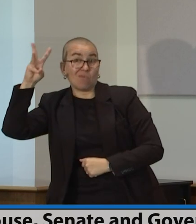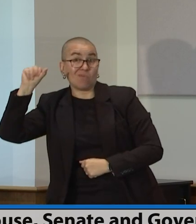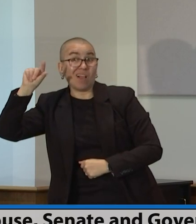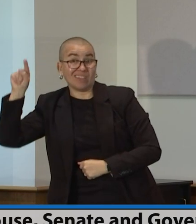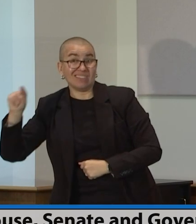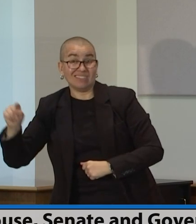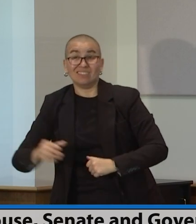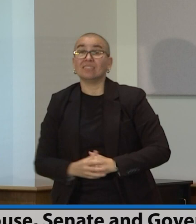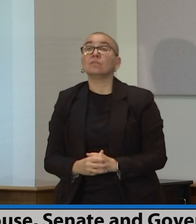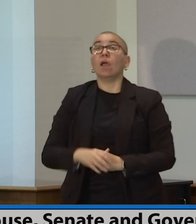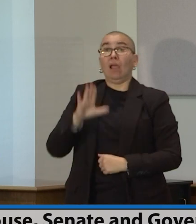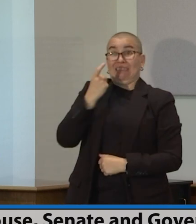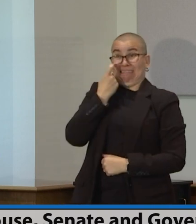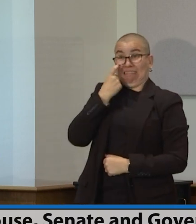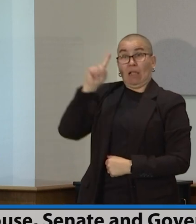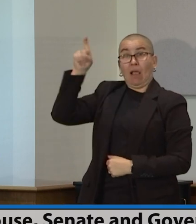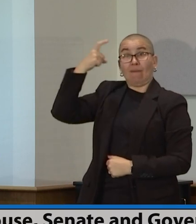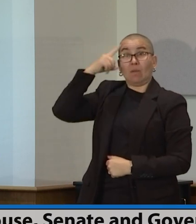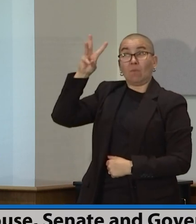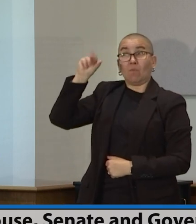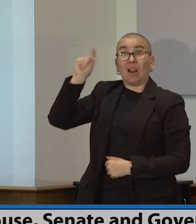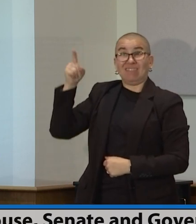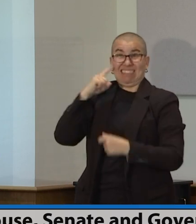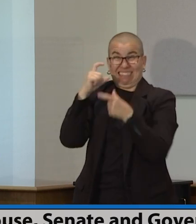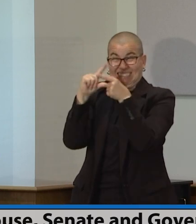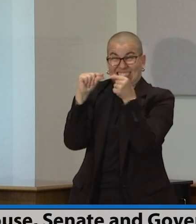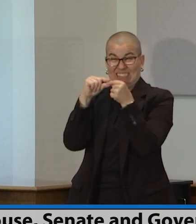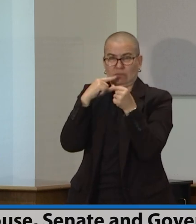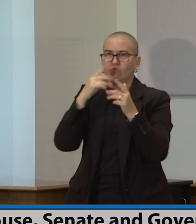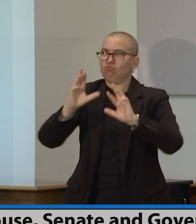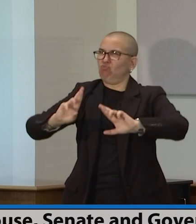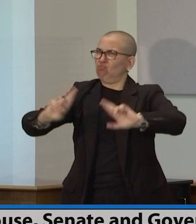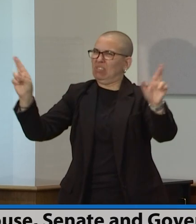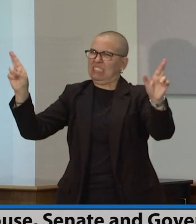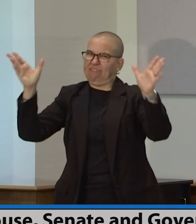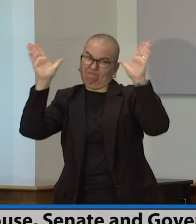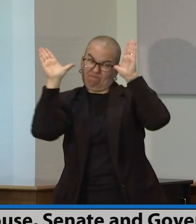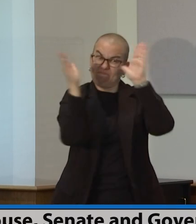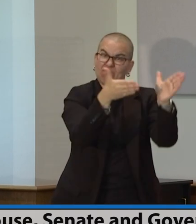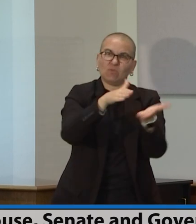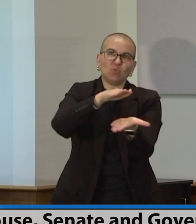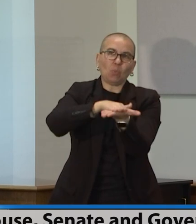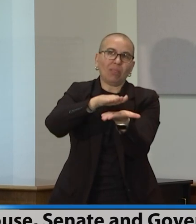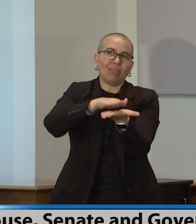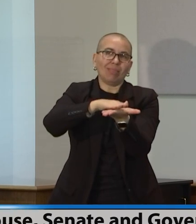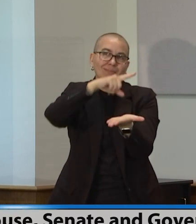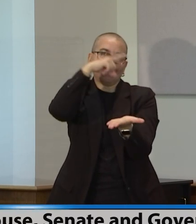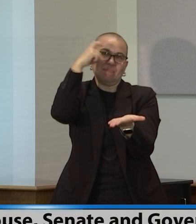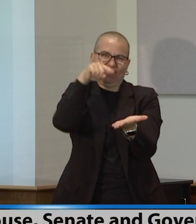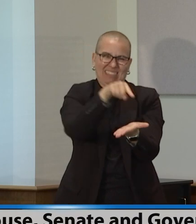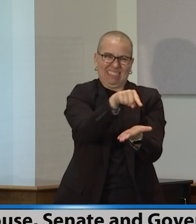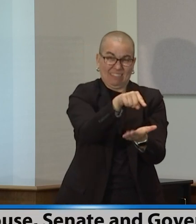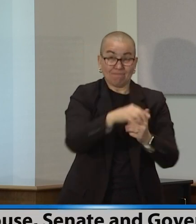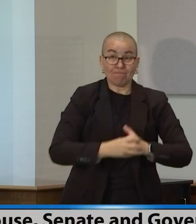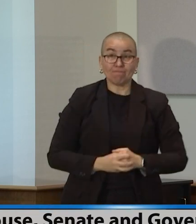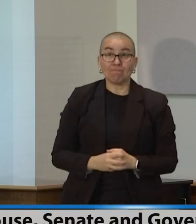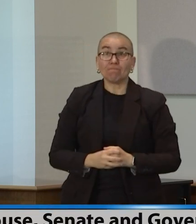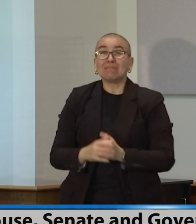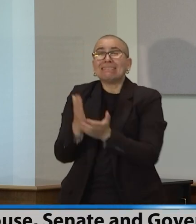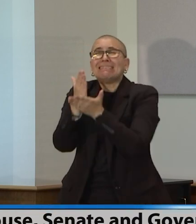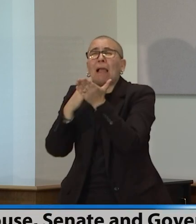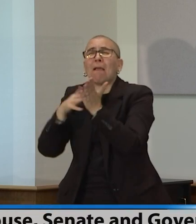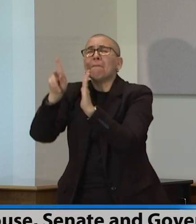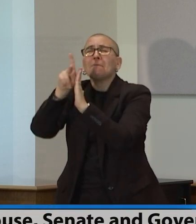it's got to happen now. And so that comes out of that pot of money because it can be right away. So some of the policy issues we're